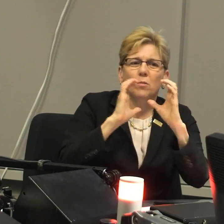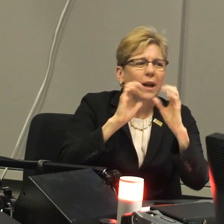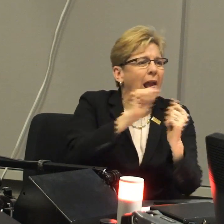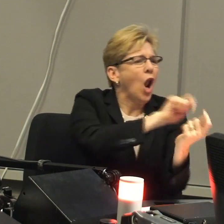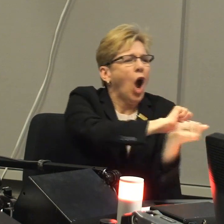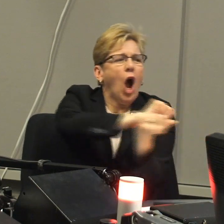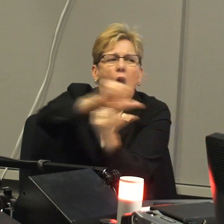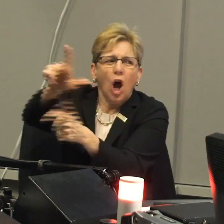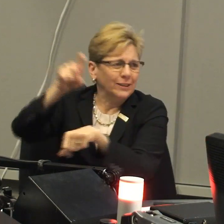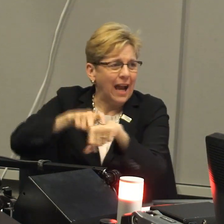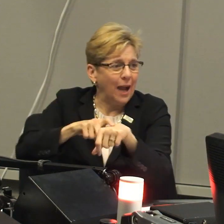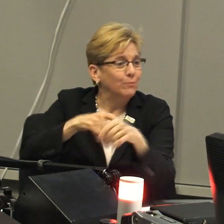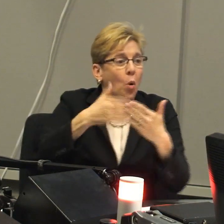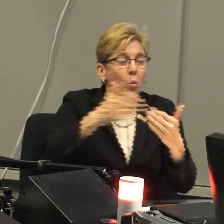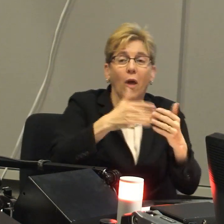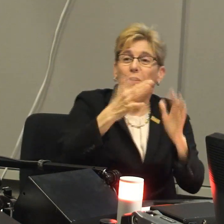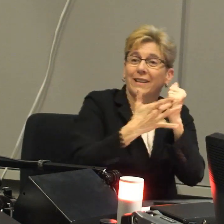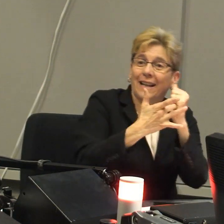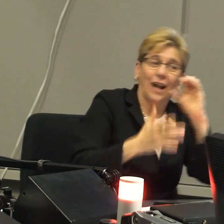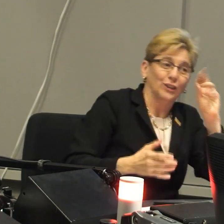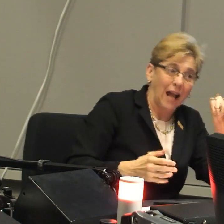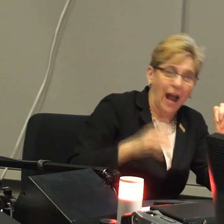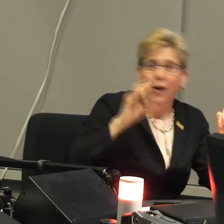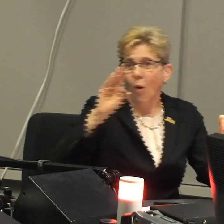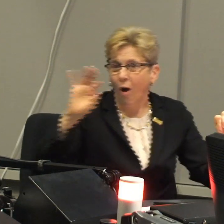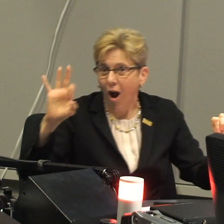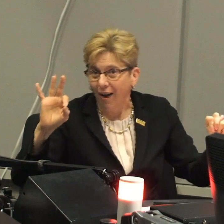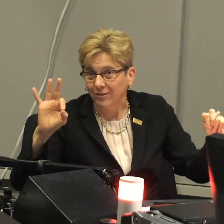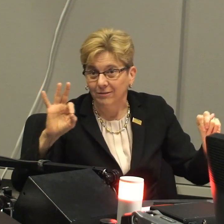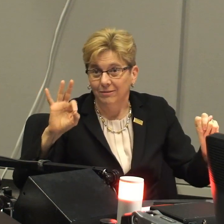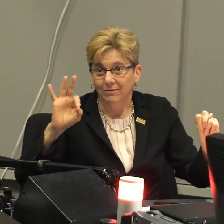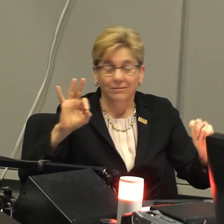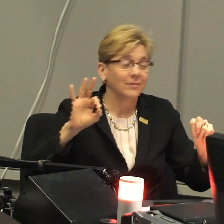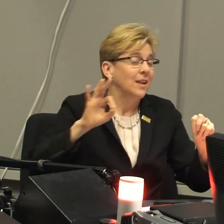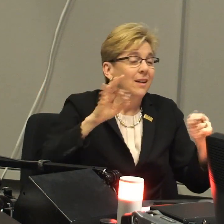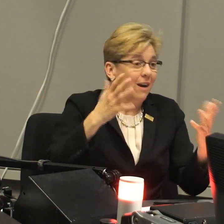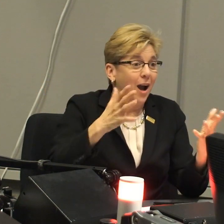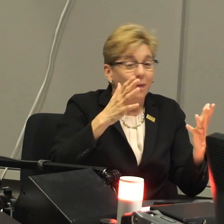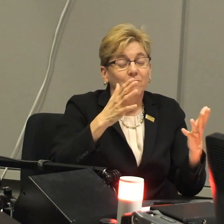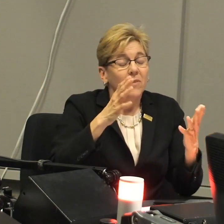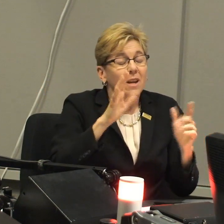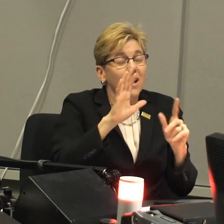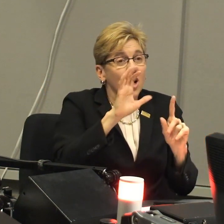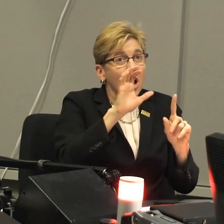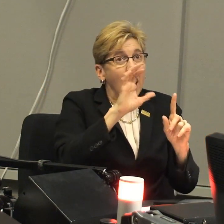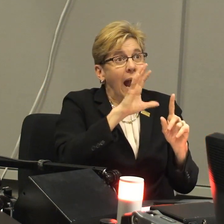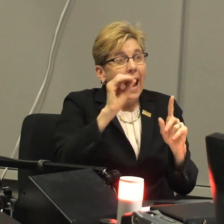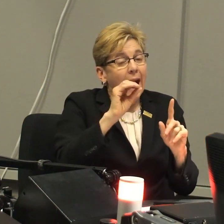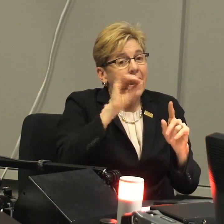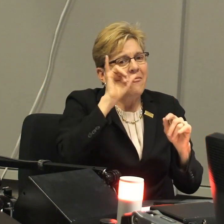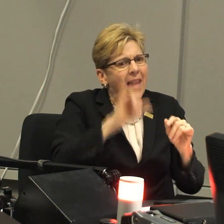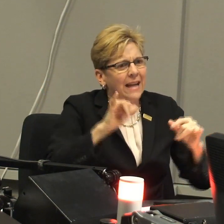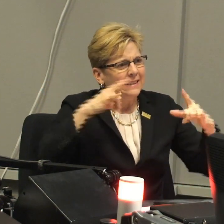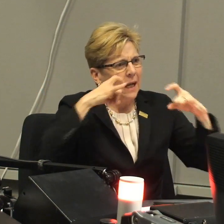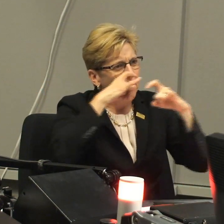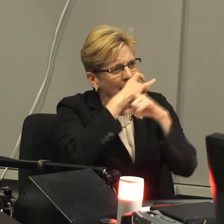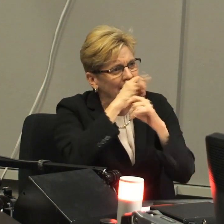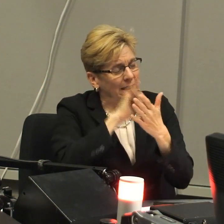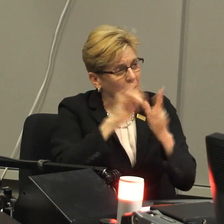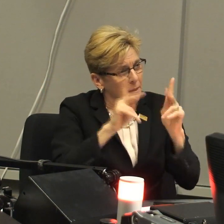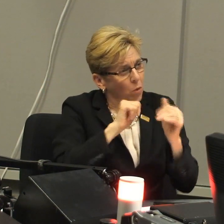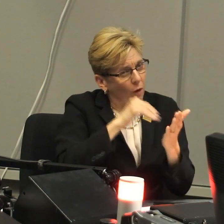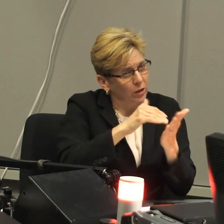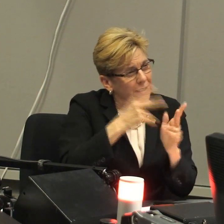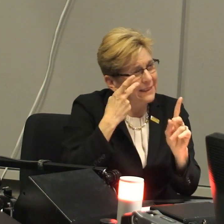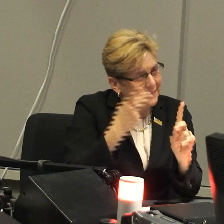Well, sign language is a vehicle through which you can communicate at all times whether the technology is on or off. And, you know,